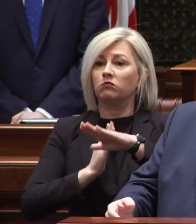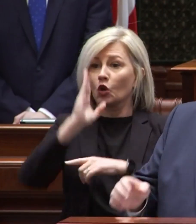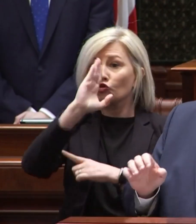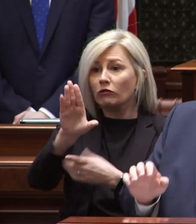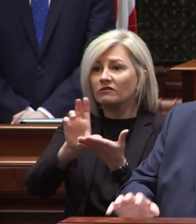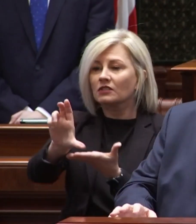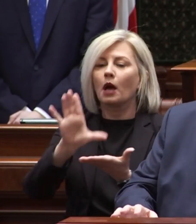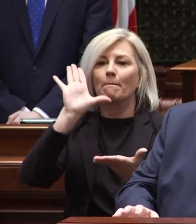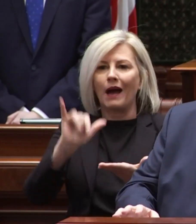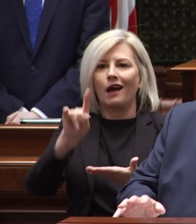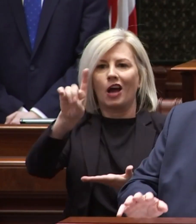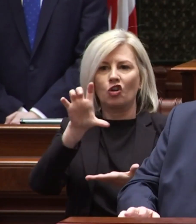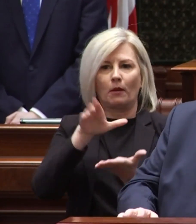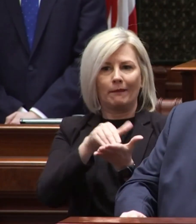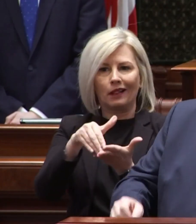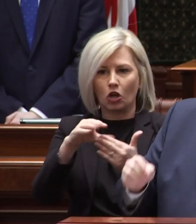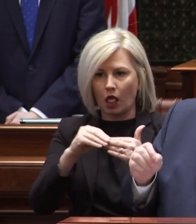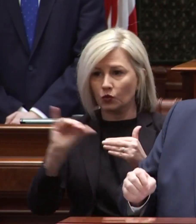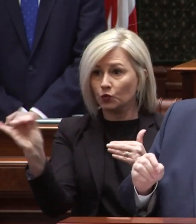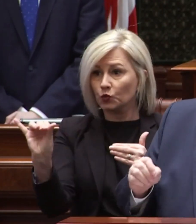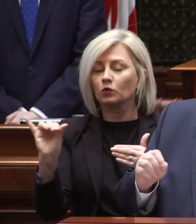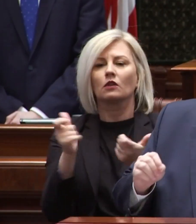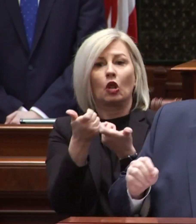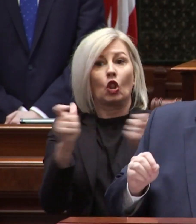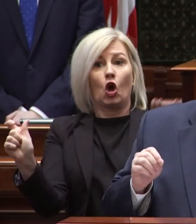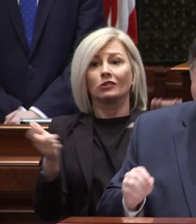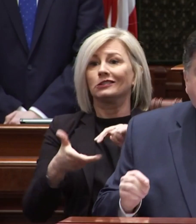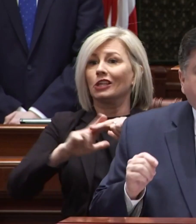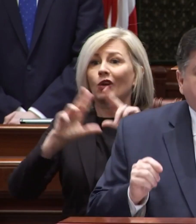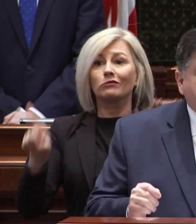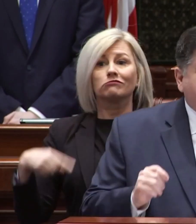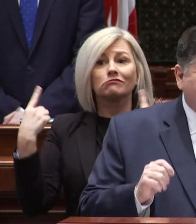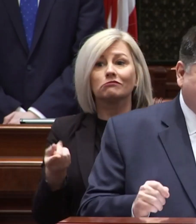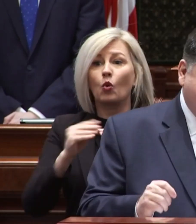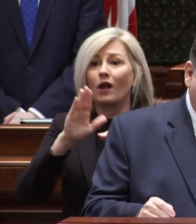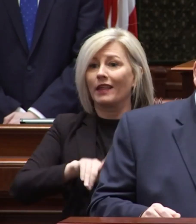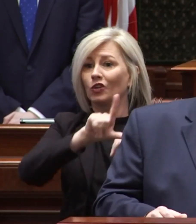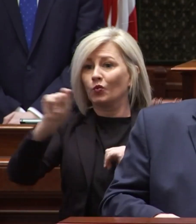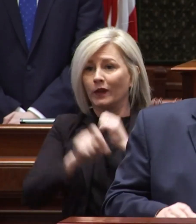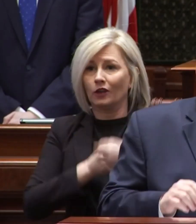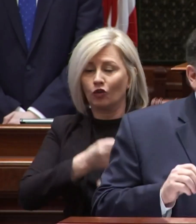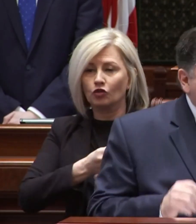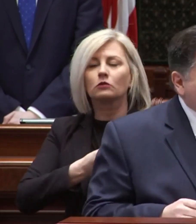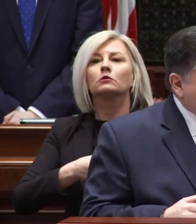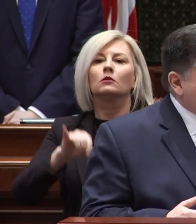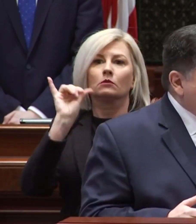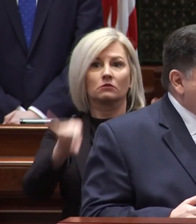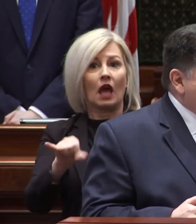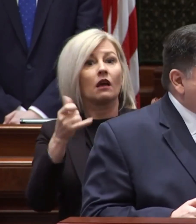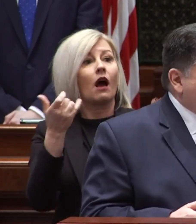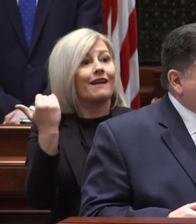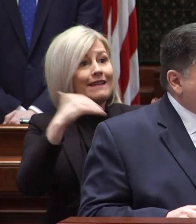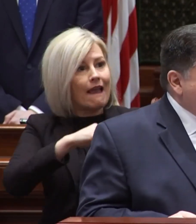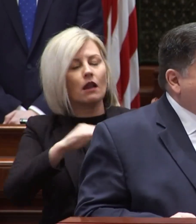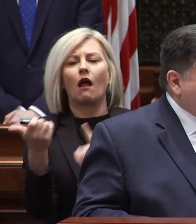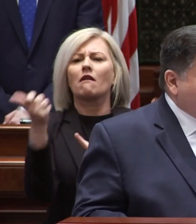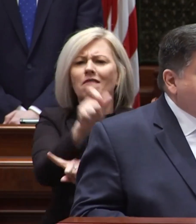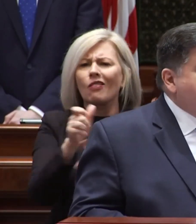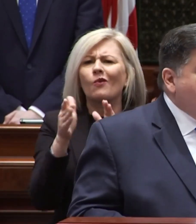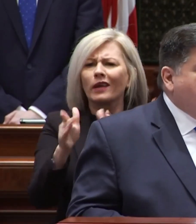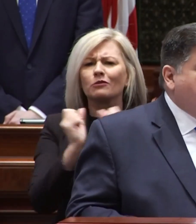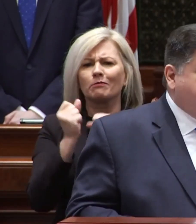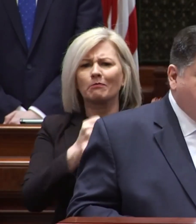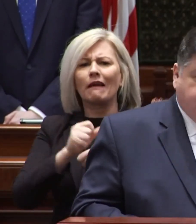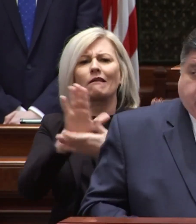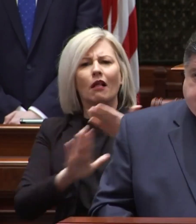investment in them by a hundred million dollars also the largest increase in more than two decades this is yet another way for us to make